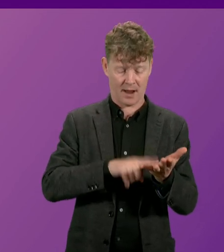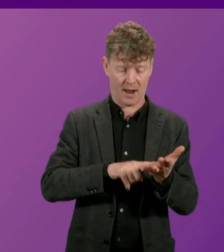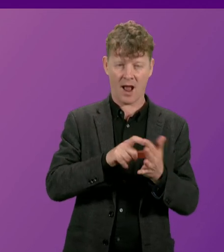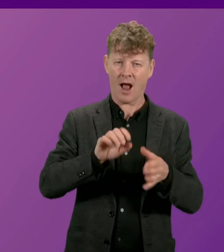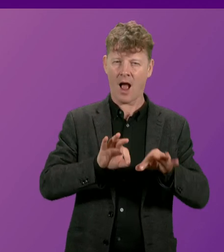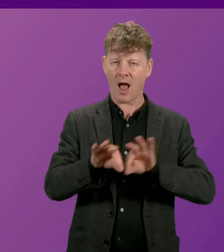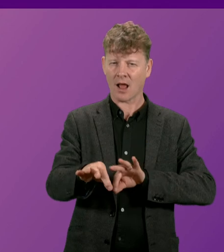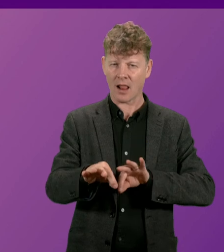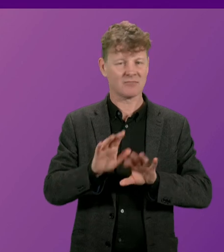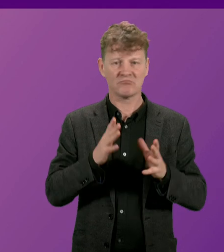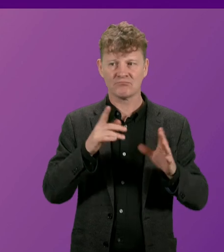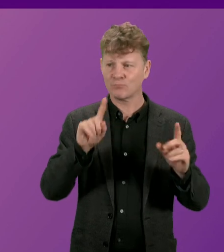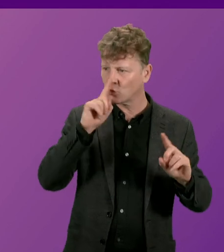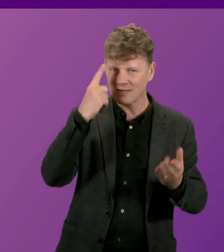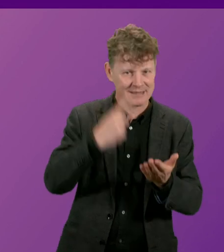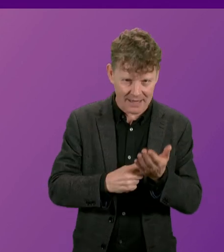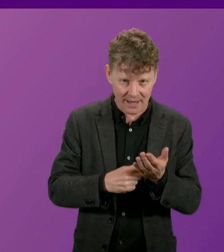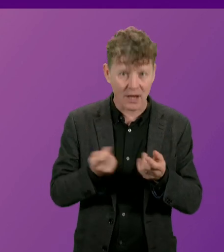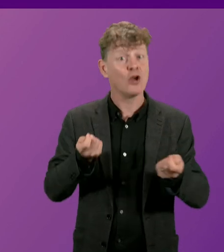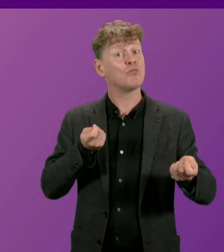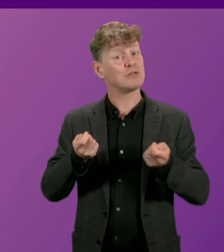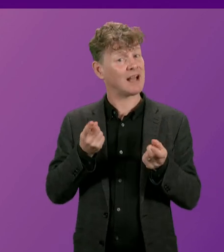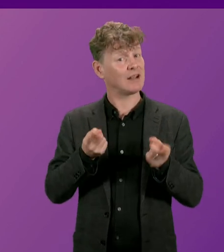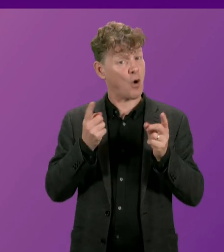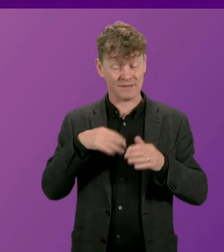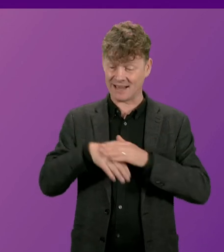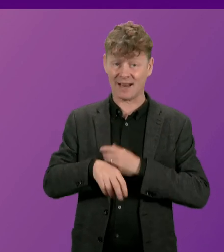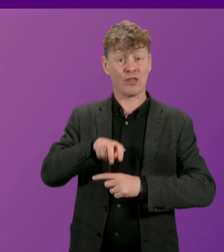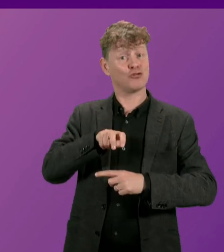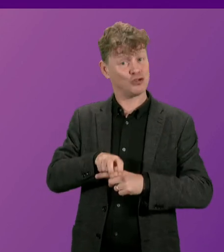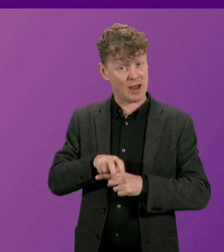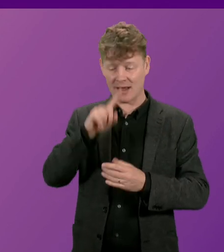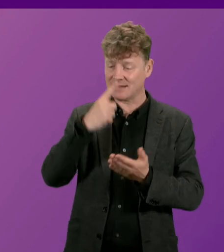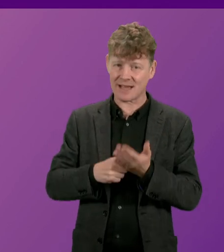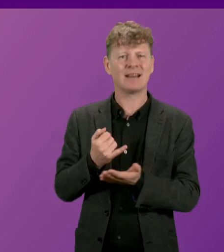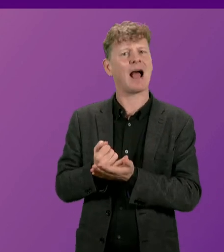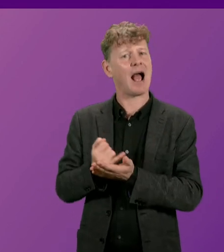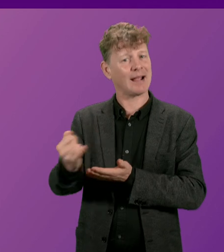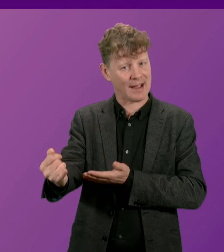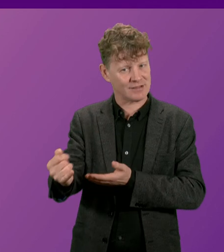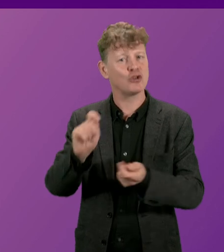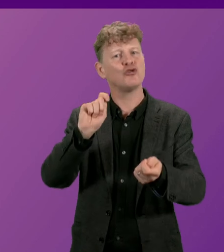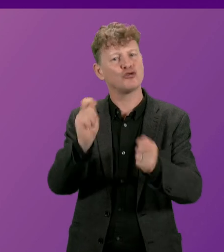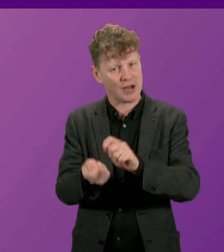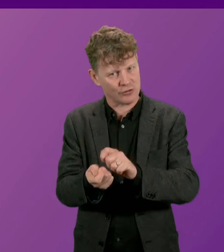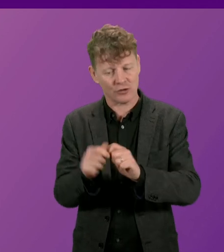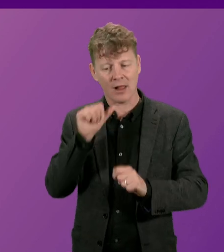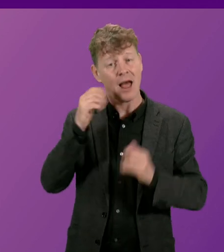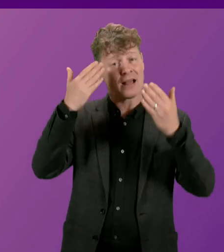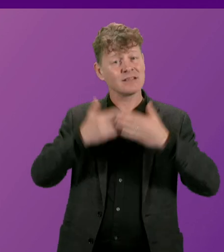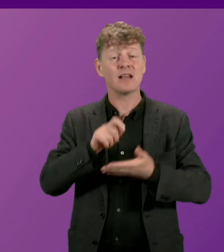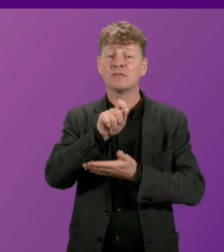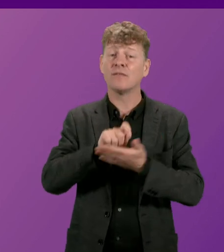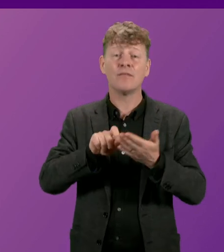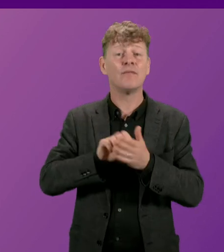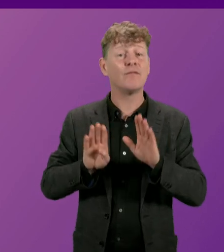that matter. Therefore, the presiding officer in the chair cast a vote against that change. Last night's vote means that